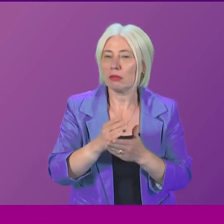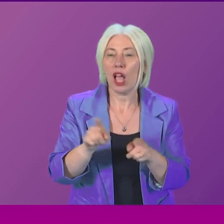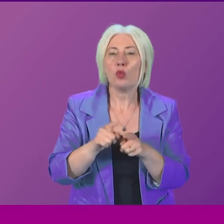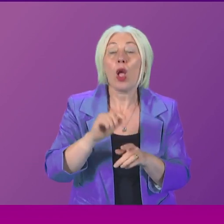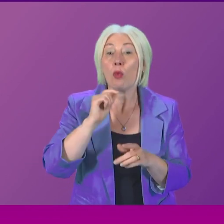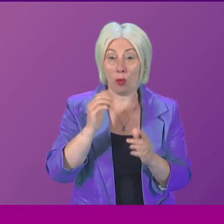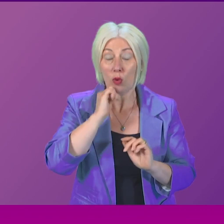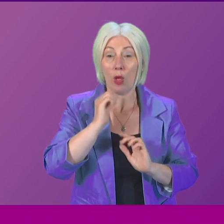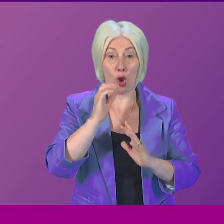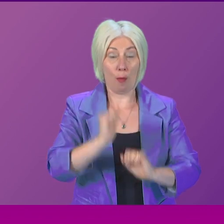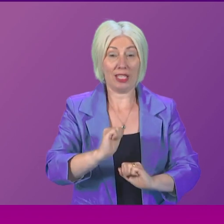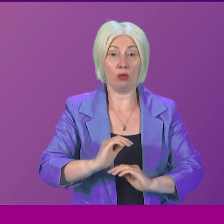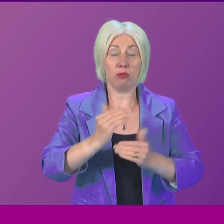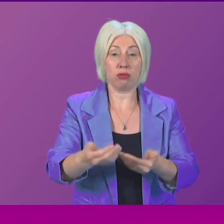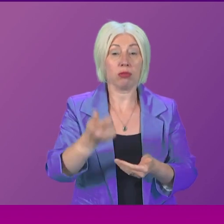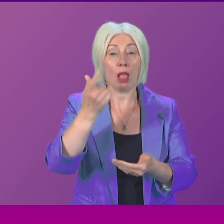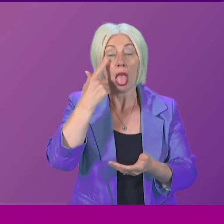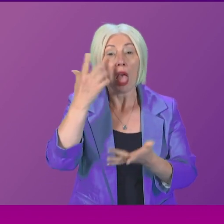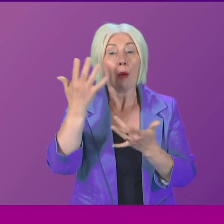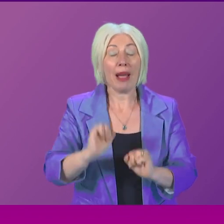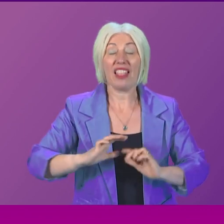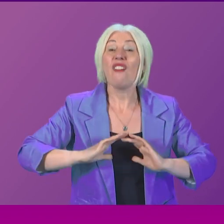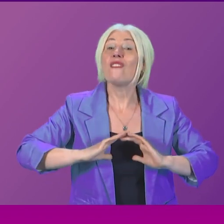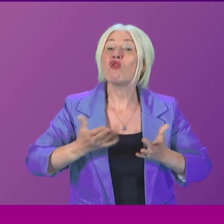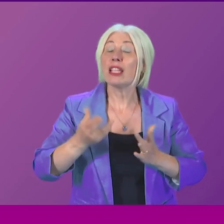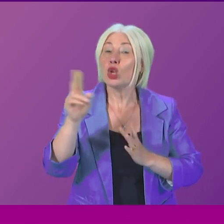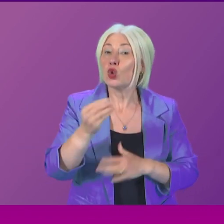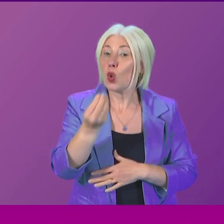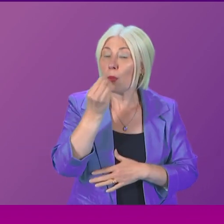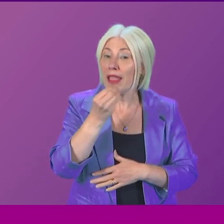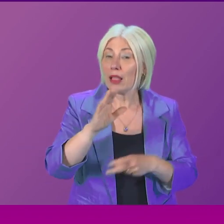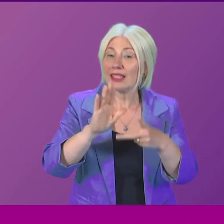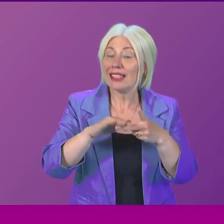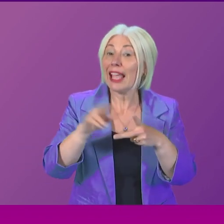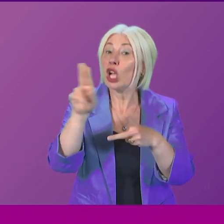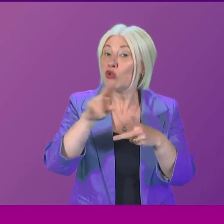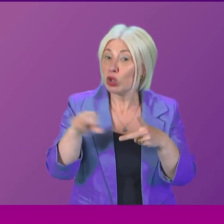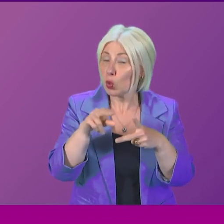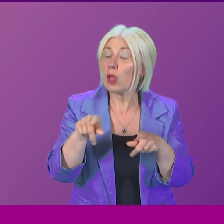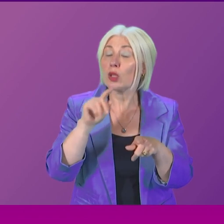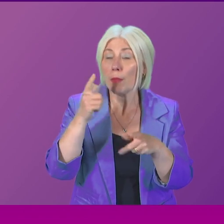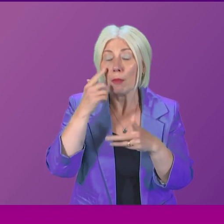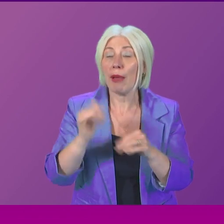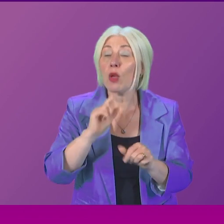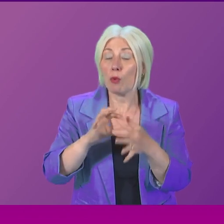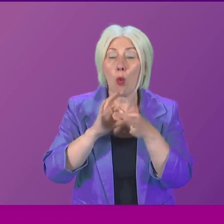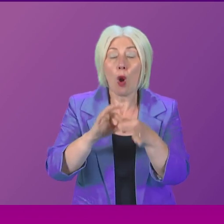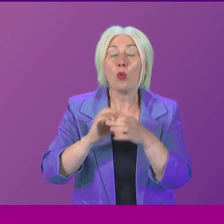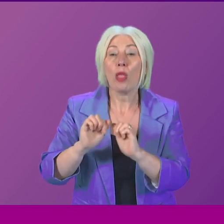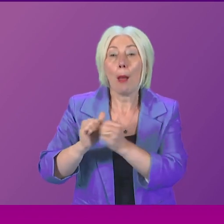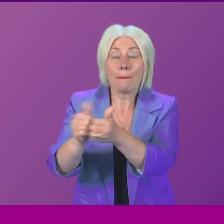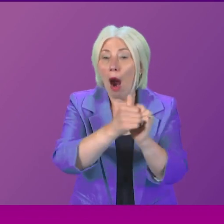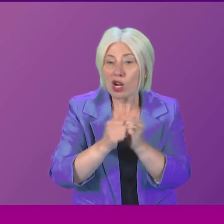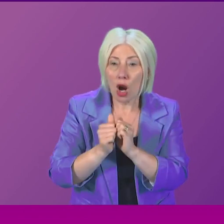the pilot on a pilot of free universal school meals and secondary schools. And we continue to work closely with our delivery partners,